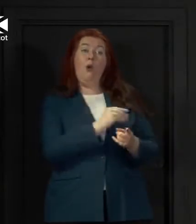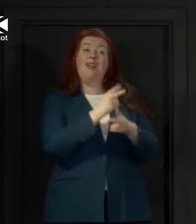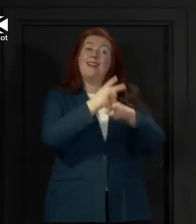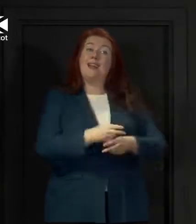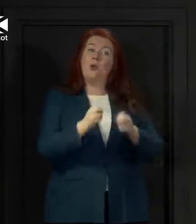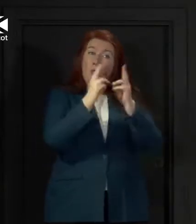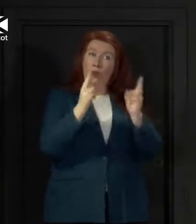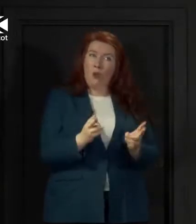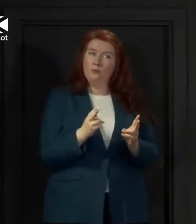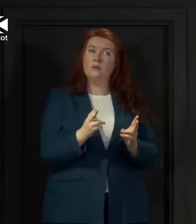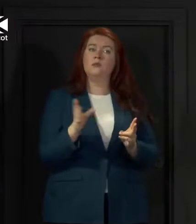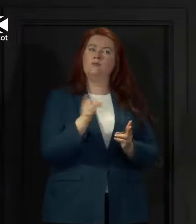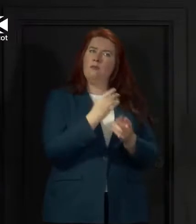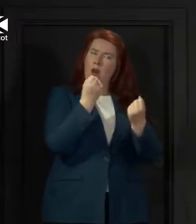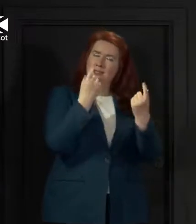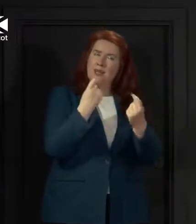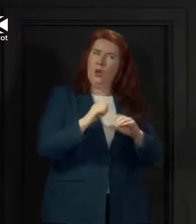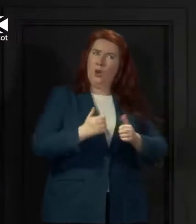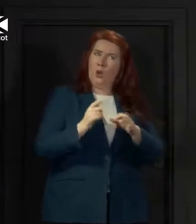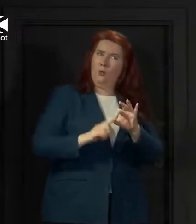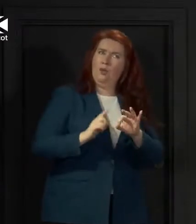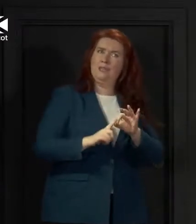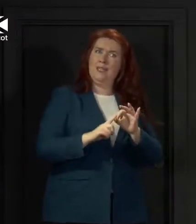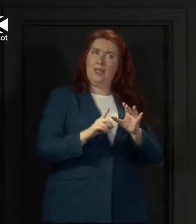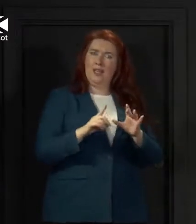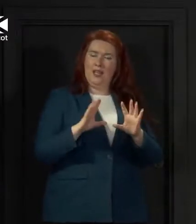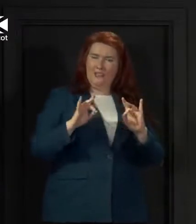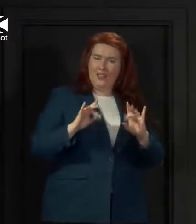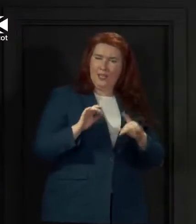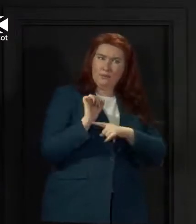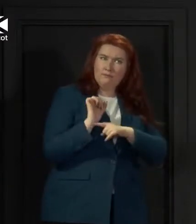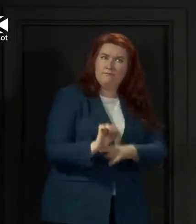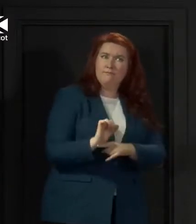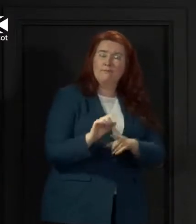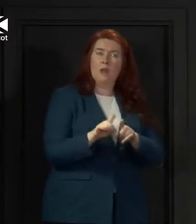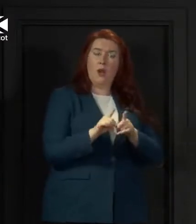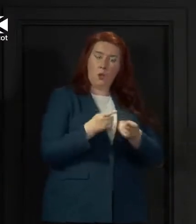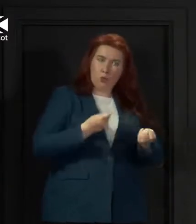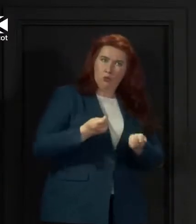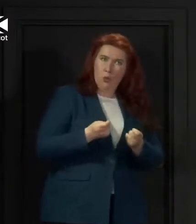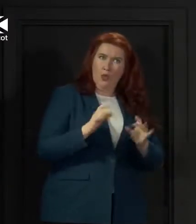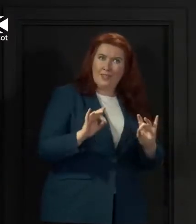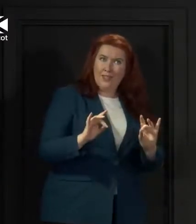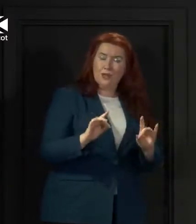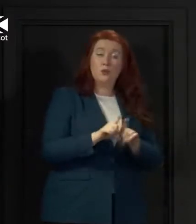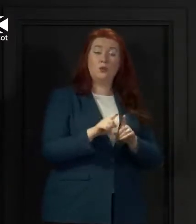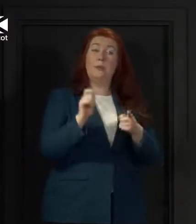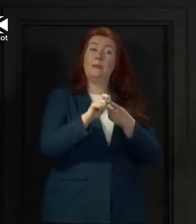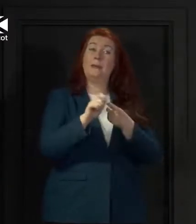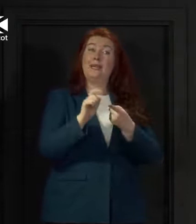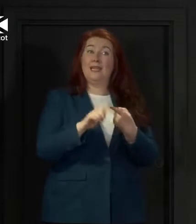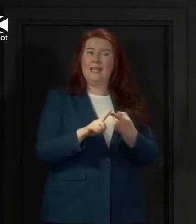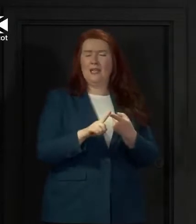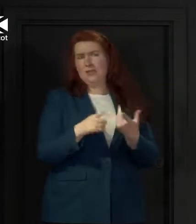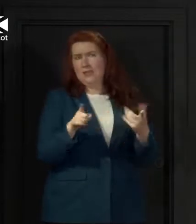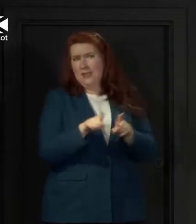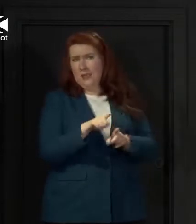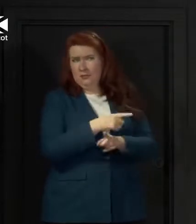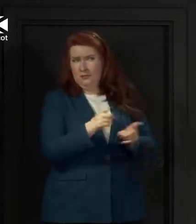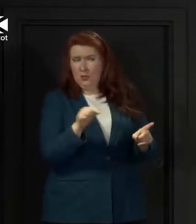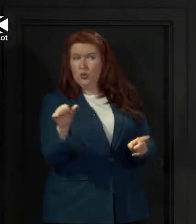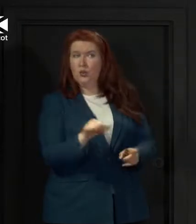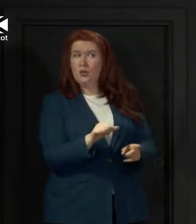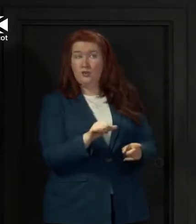of quality infection prevention and control and of PPE, as they should have done